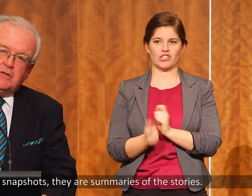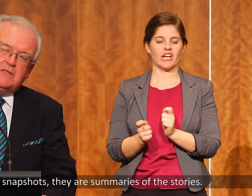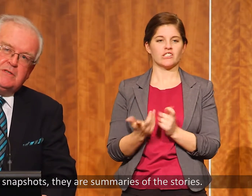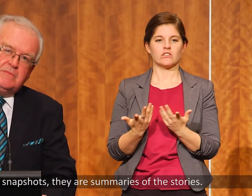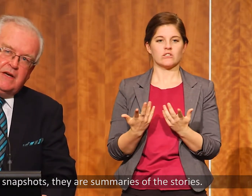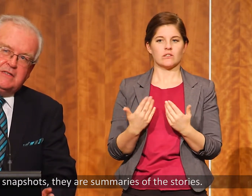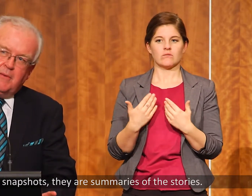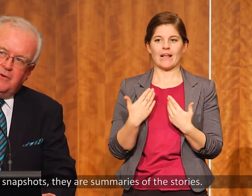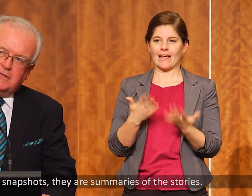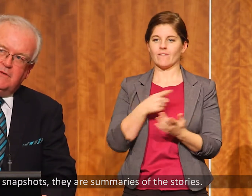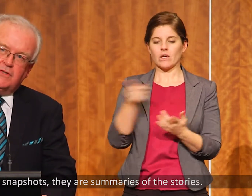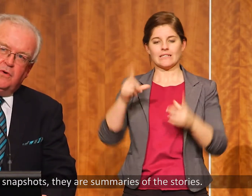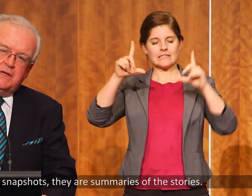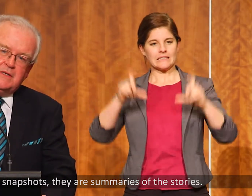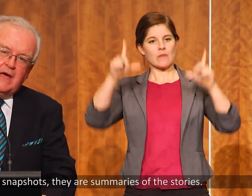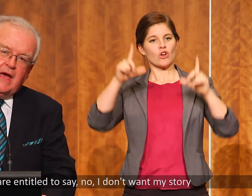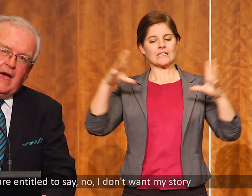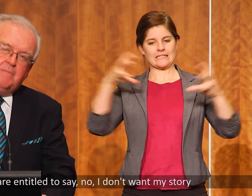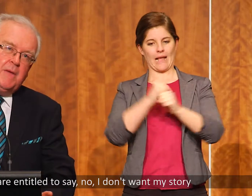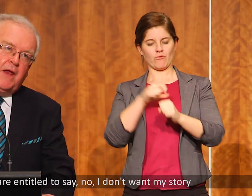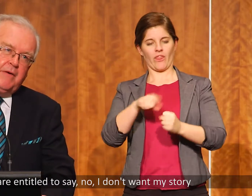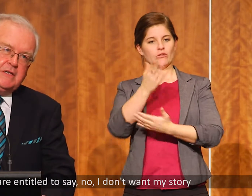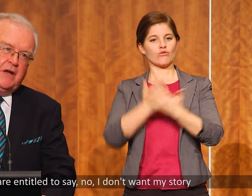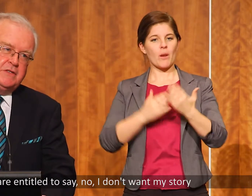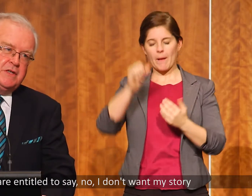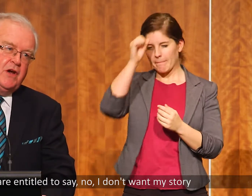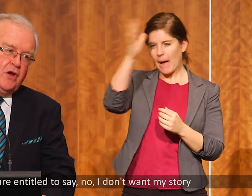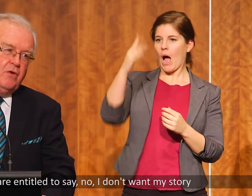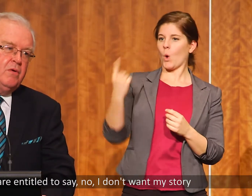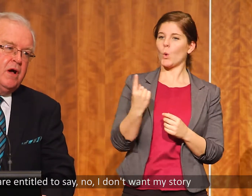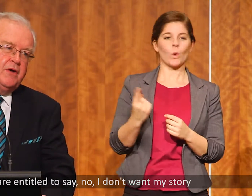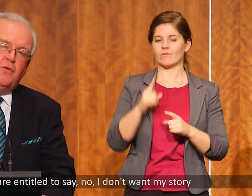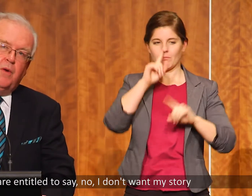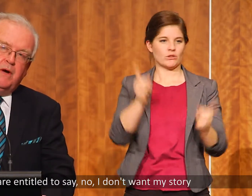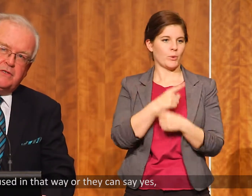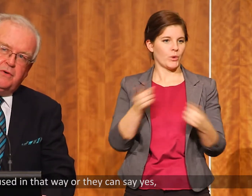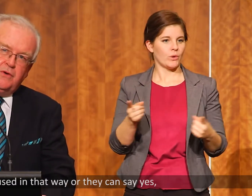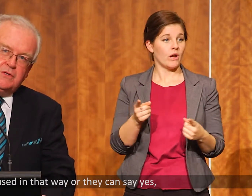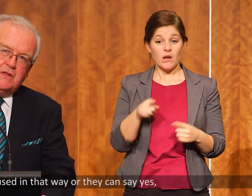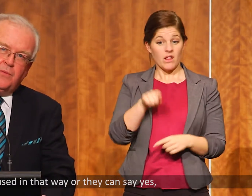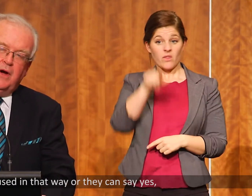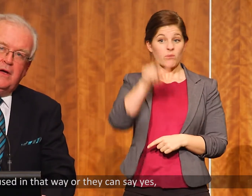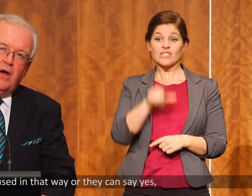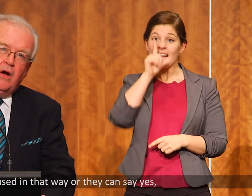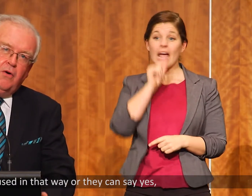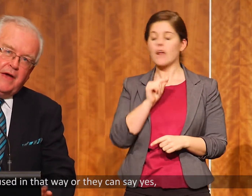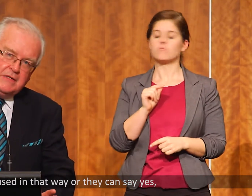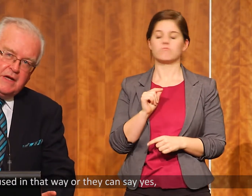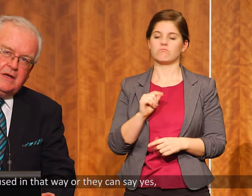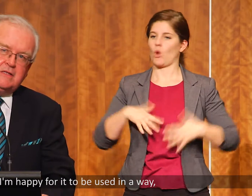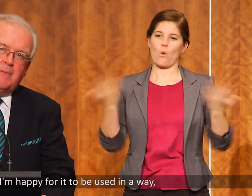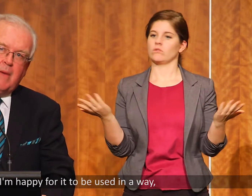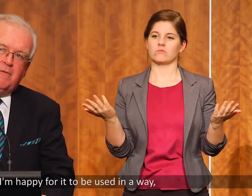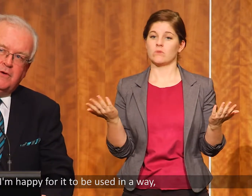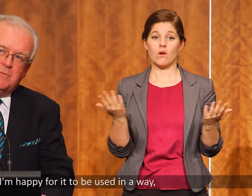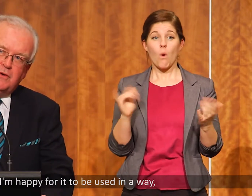snapshots. They are summaries of the stories. And people are entitled to say, no, I don't want my story used in that way. Or they can